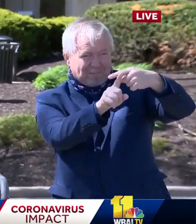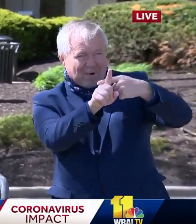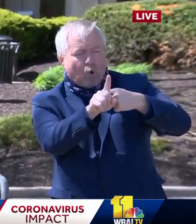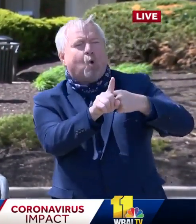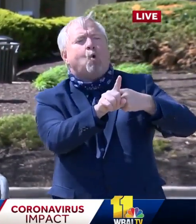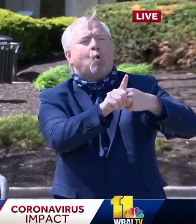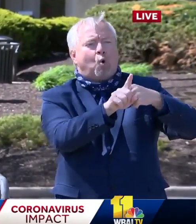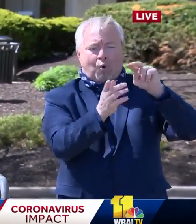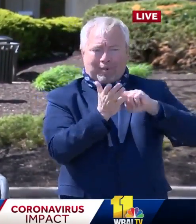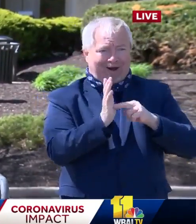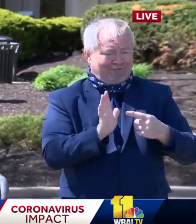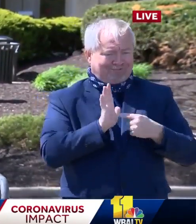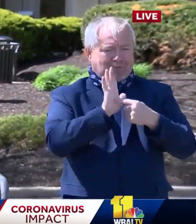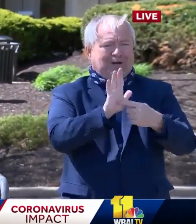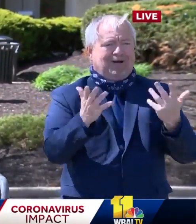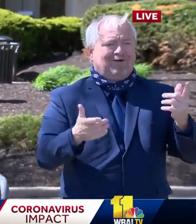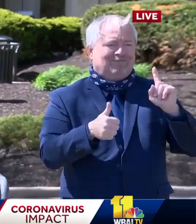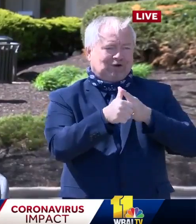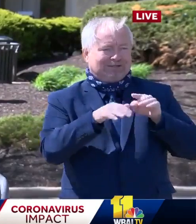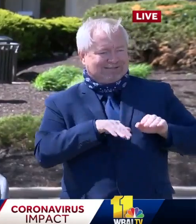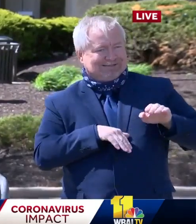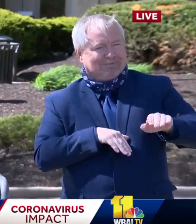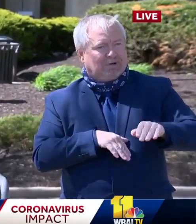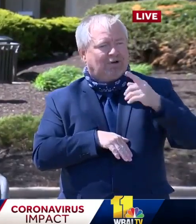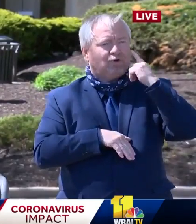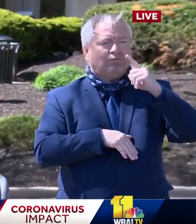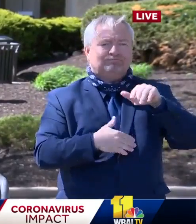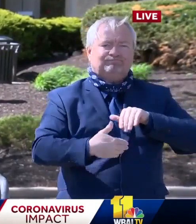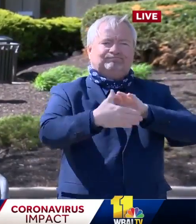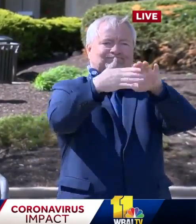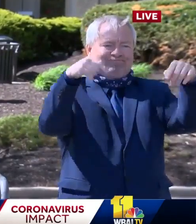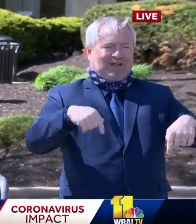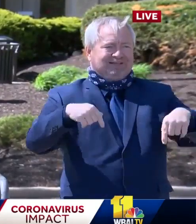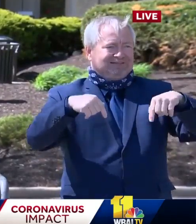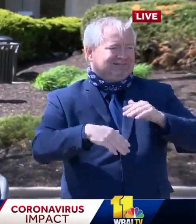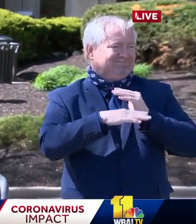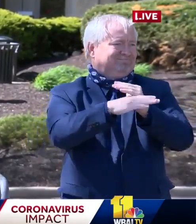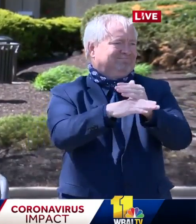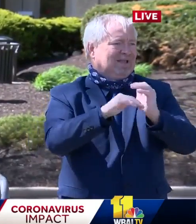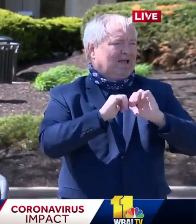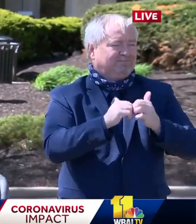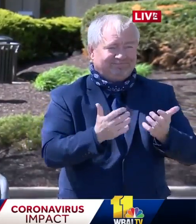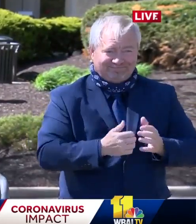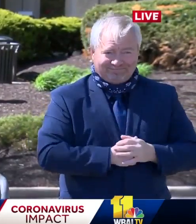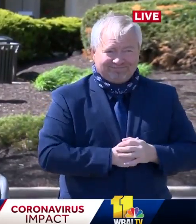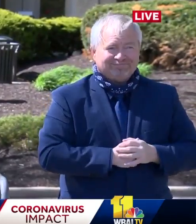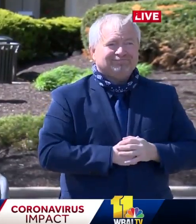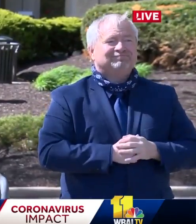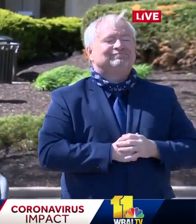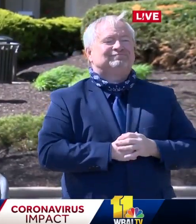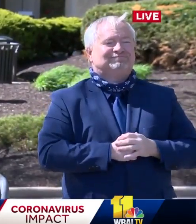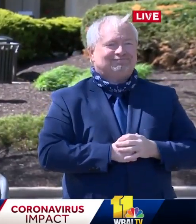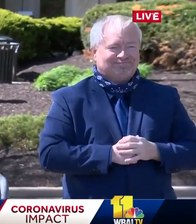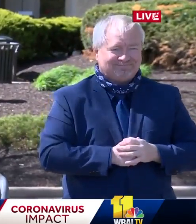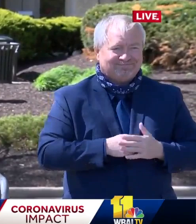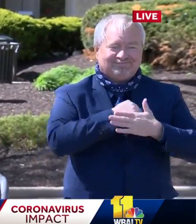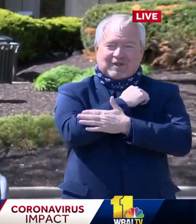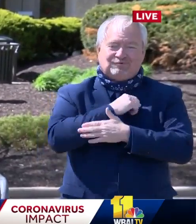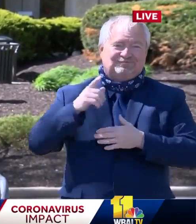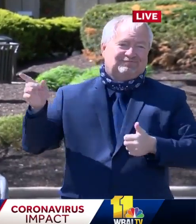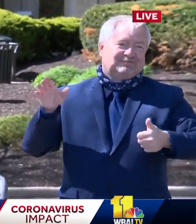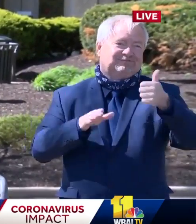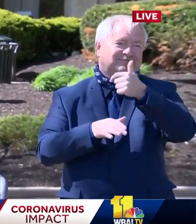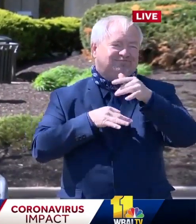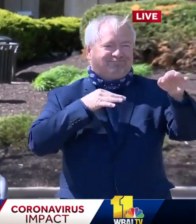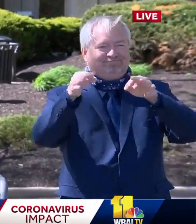in how we are addressing, uh, this healthcare crisis, as the county executive described, uh, this allows us to